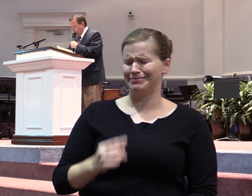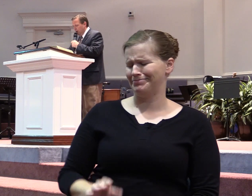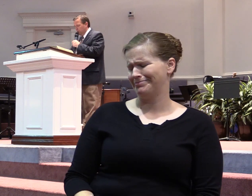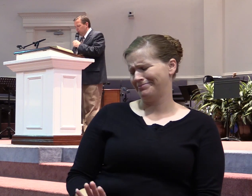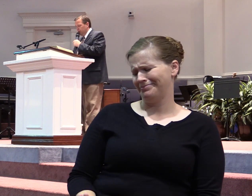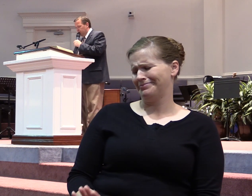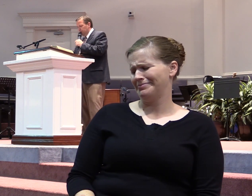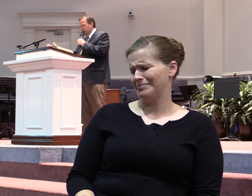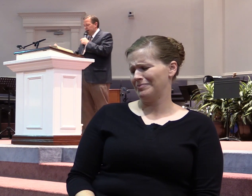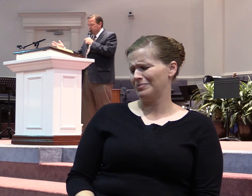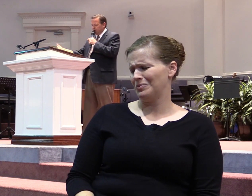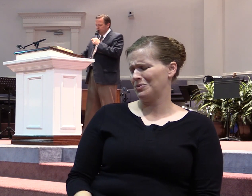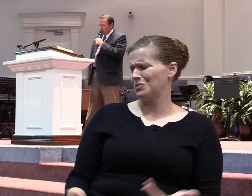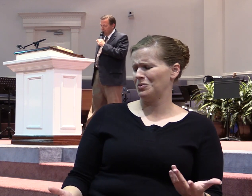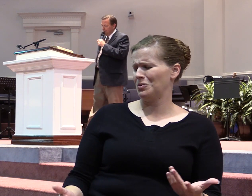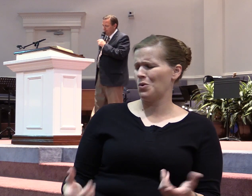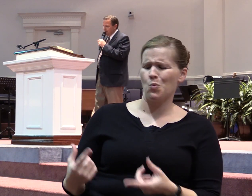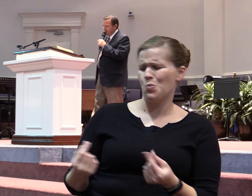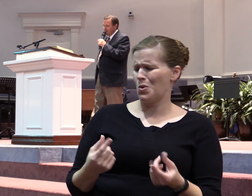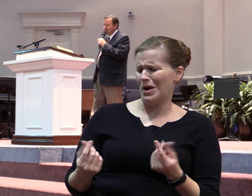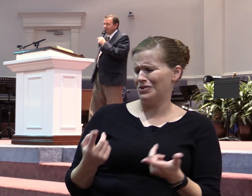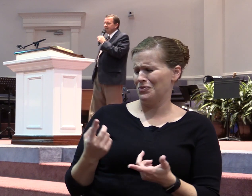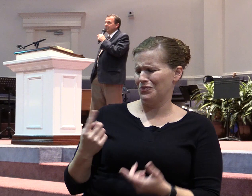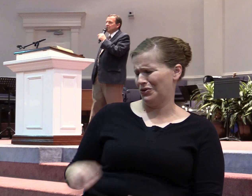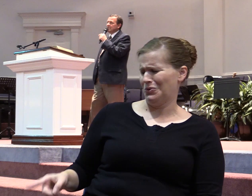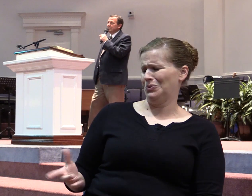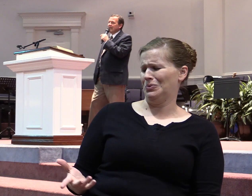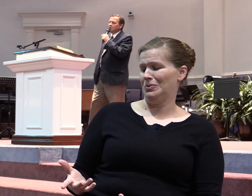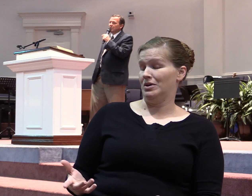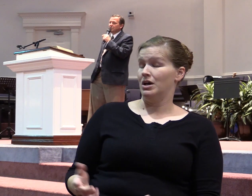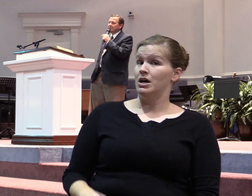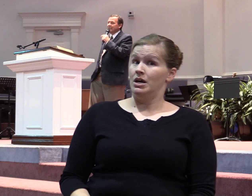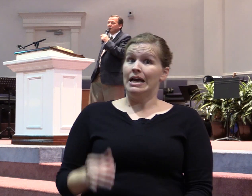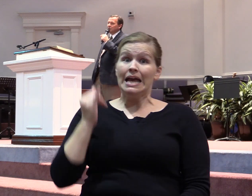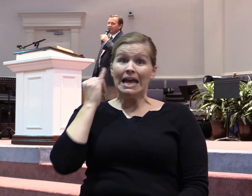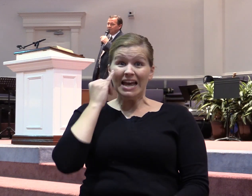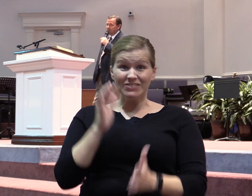What would you that I should do for you? Anytime Jesus asks questions, He knows answers.